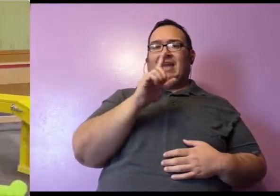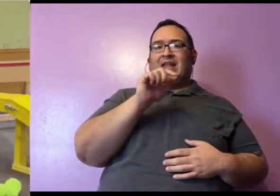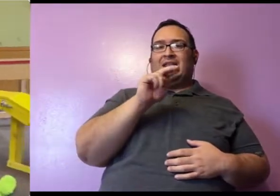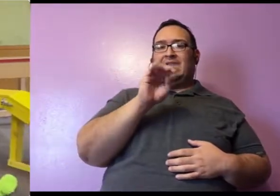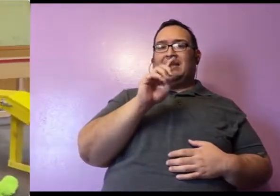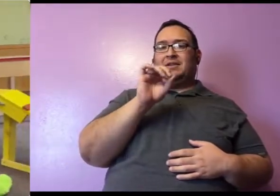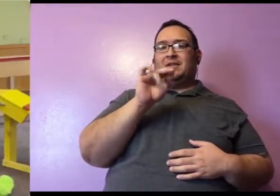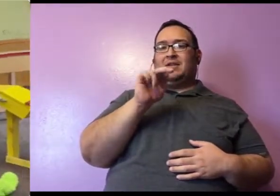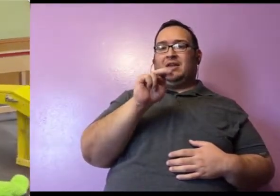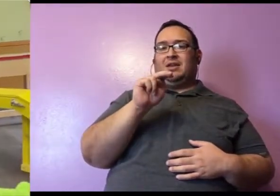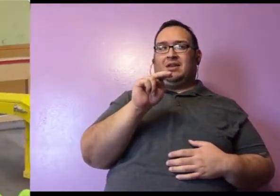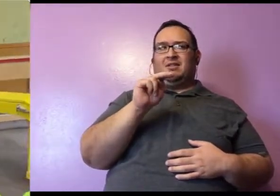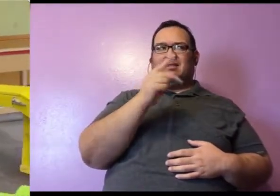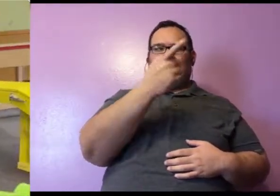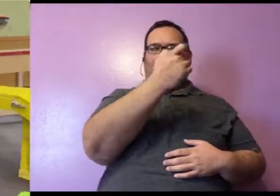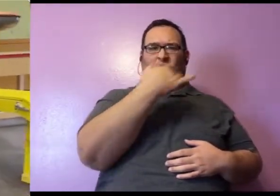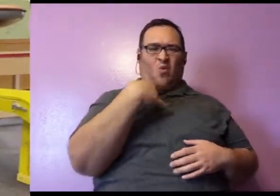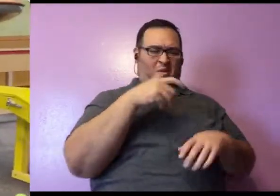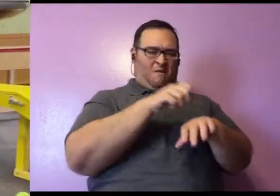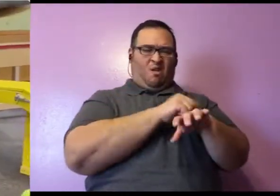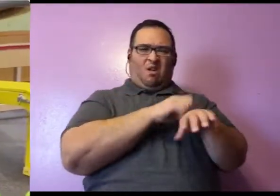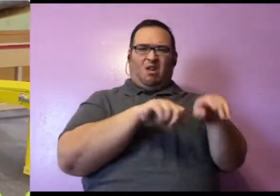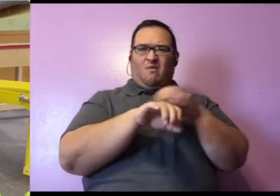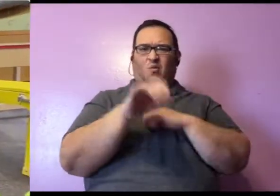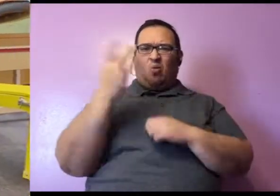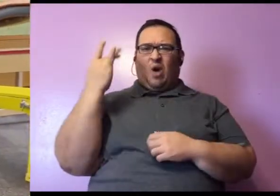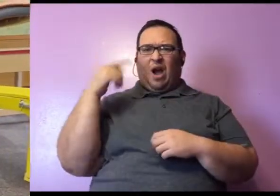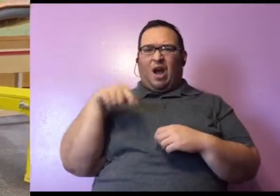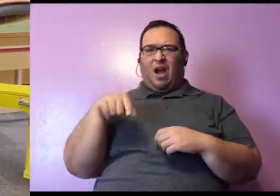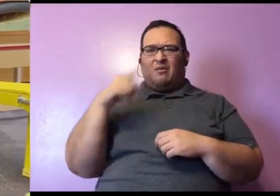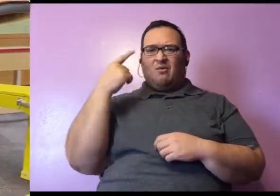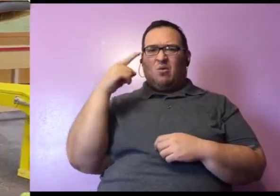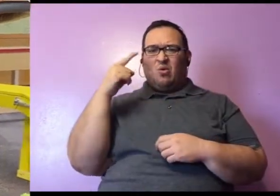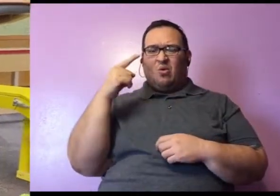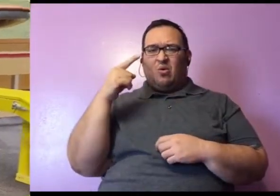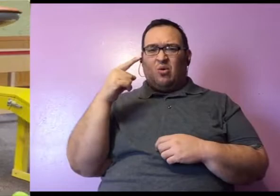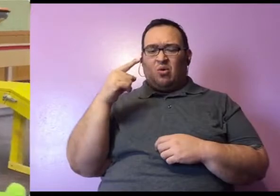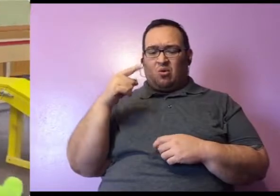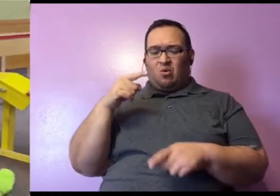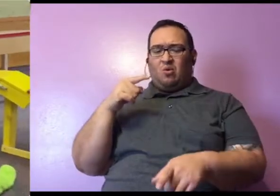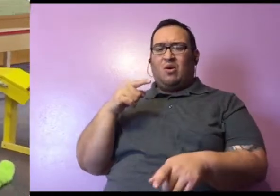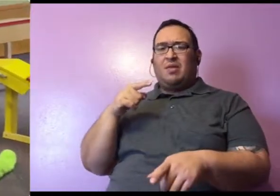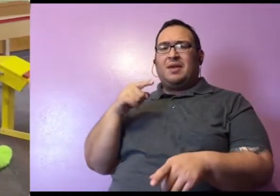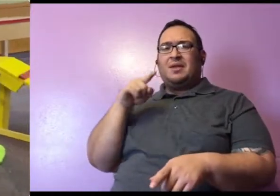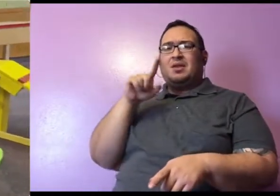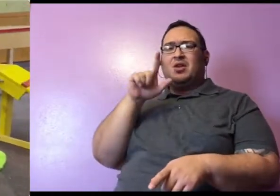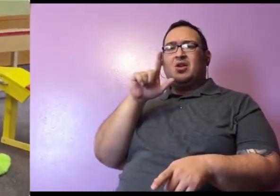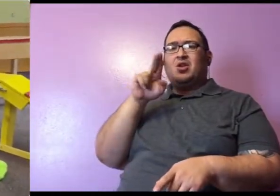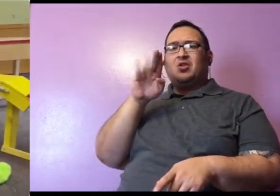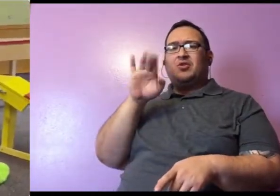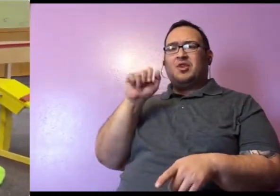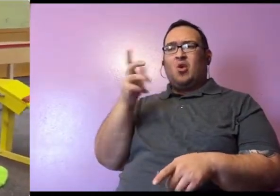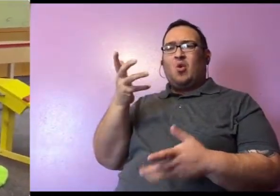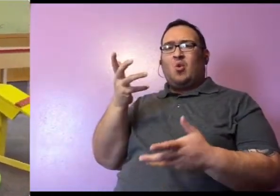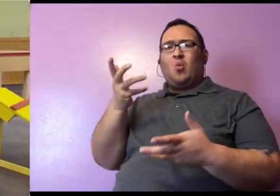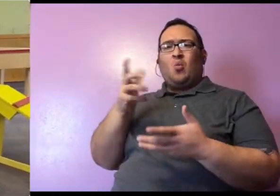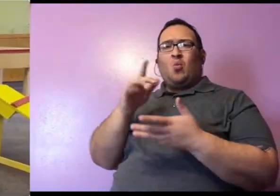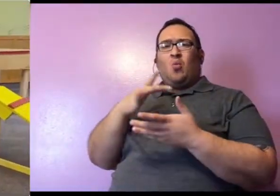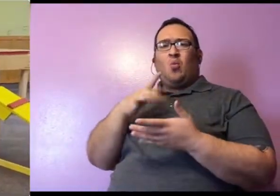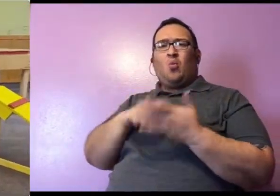Lyndon asked why I'm wearing gloves right now. And Abby and Ashley want to know what Lucille and their cats in general like to eat. So I'll show you guys. I'm